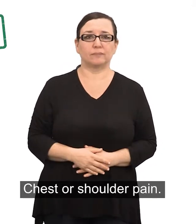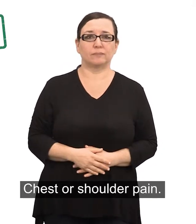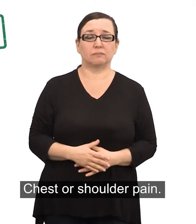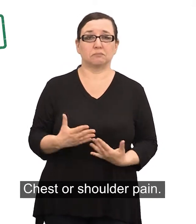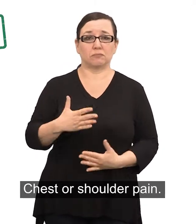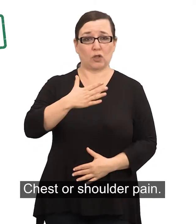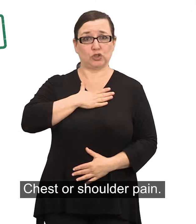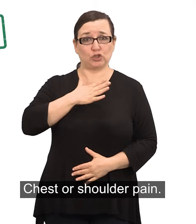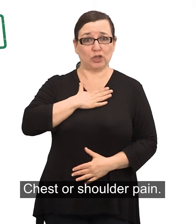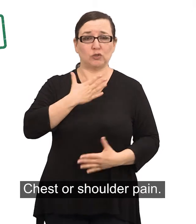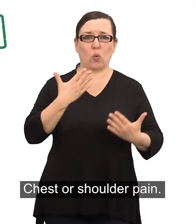Chest or shoulder pain.